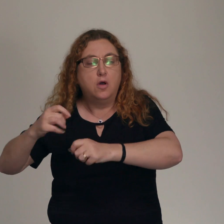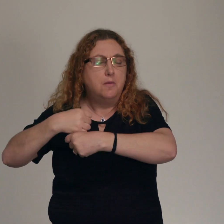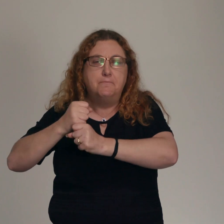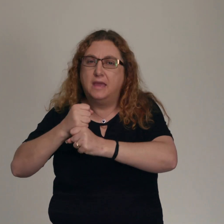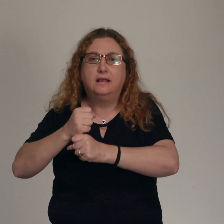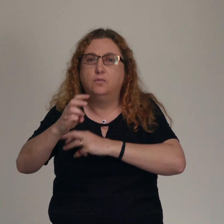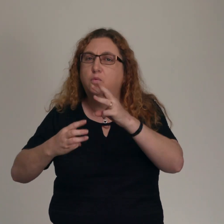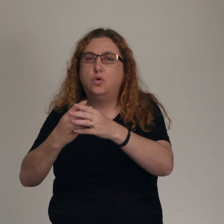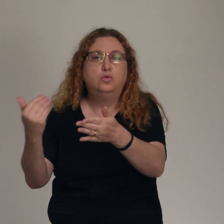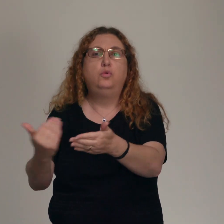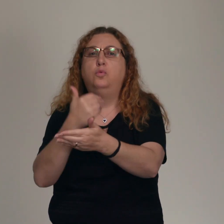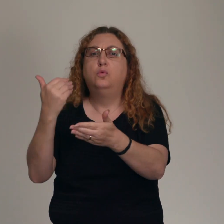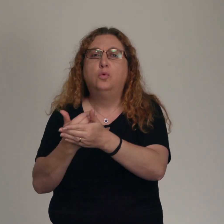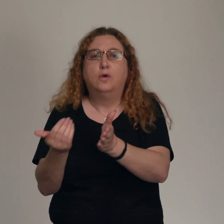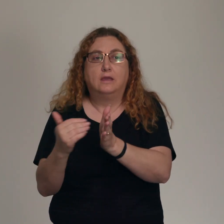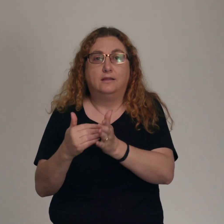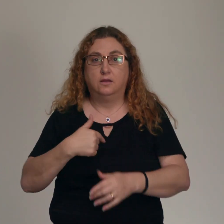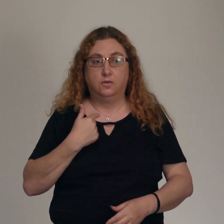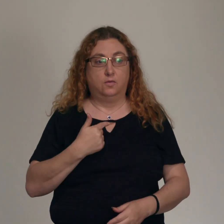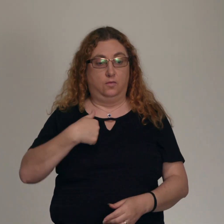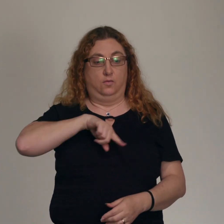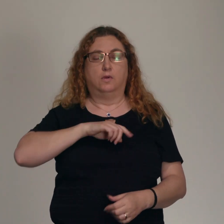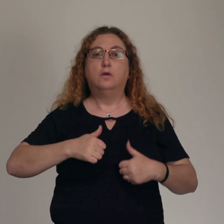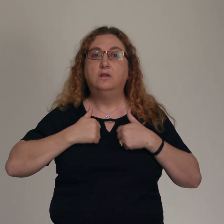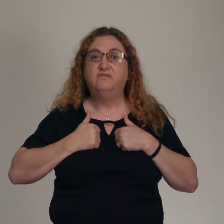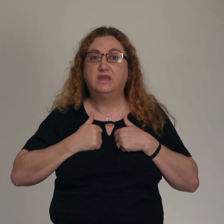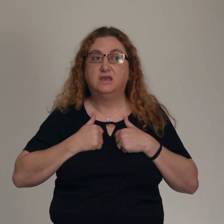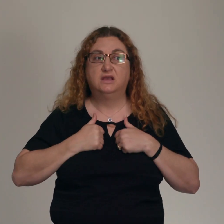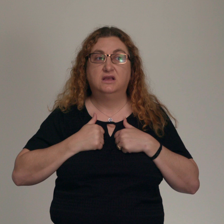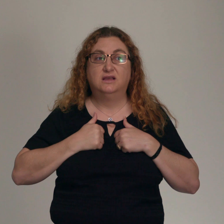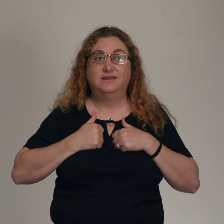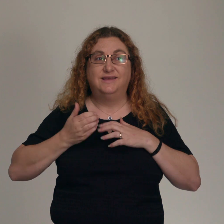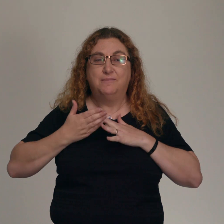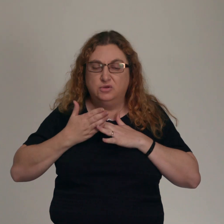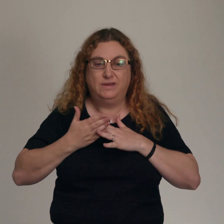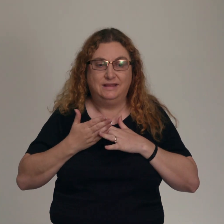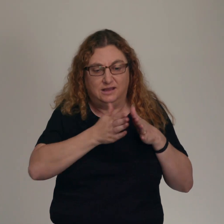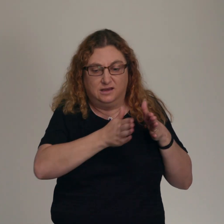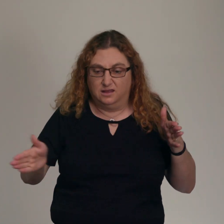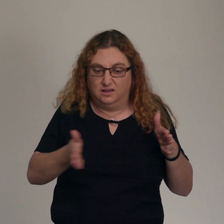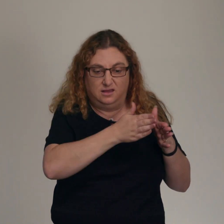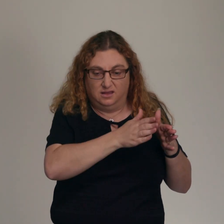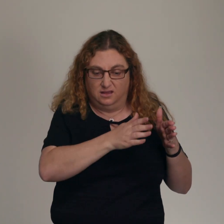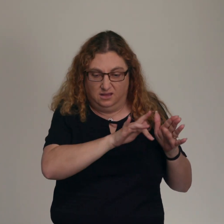-between just like they were. And our in-between feels very long, just like it felt very long for the Israelites.